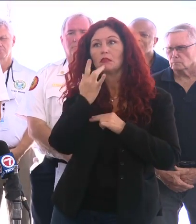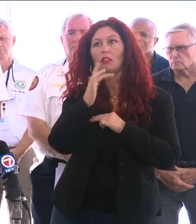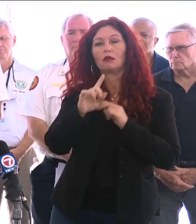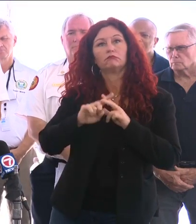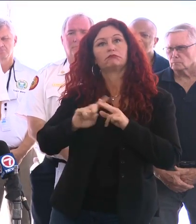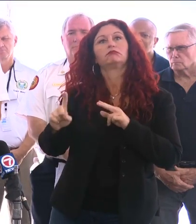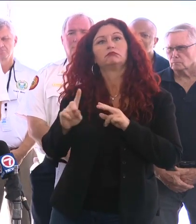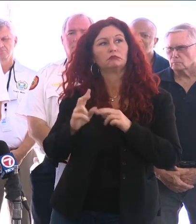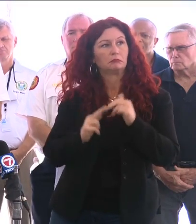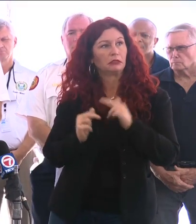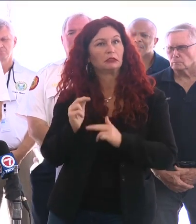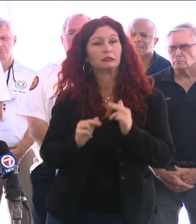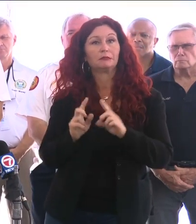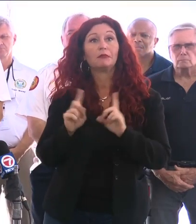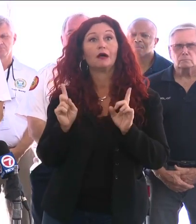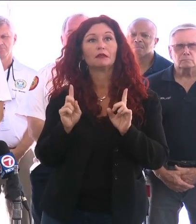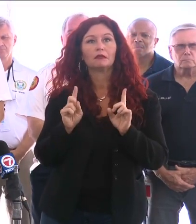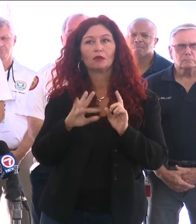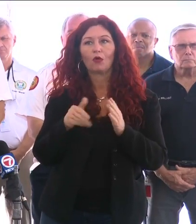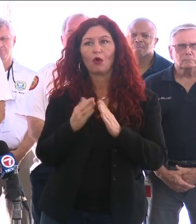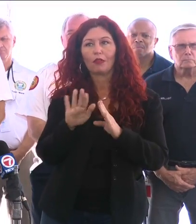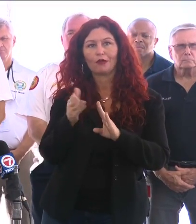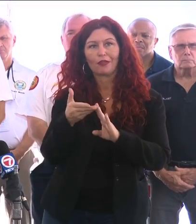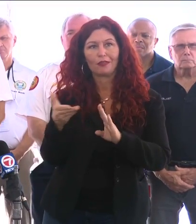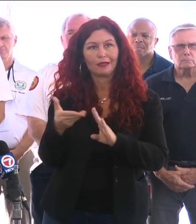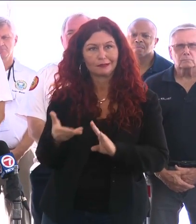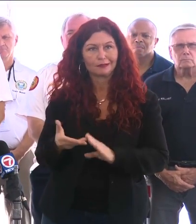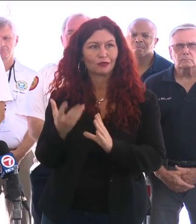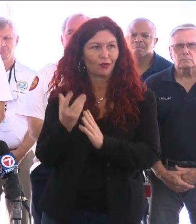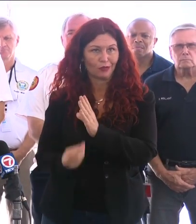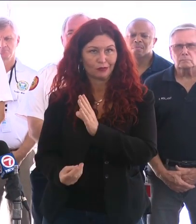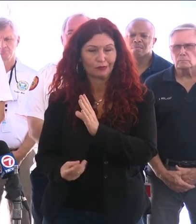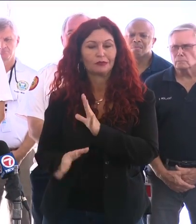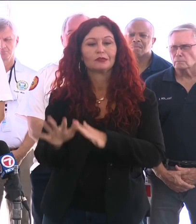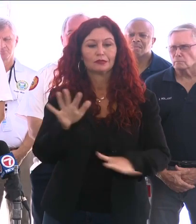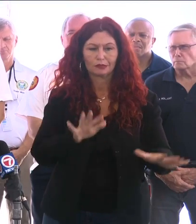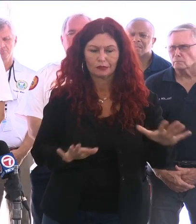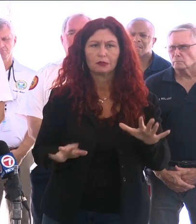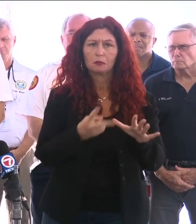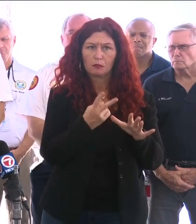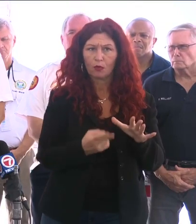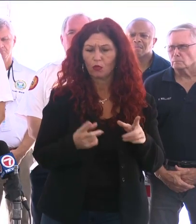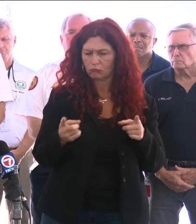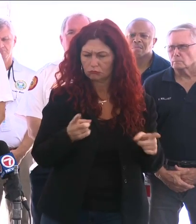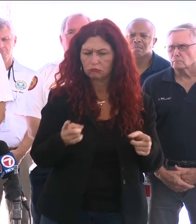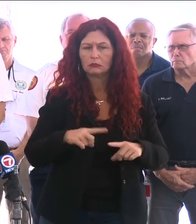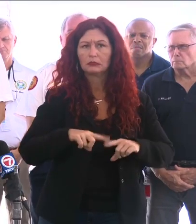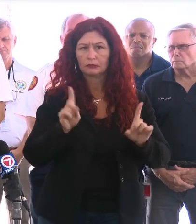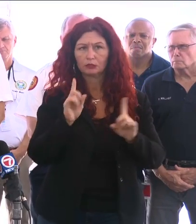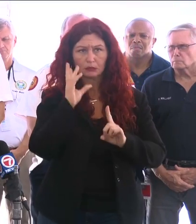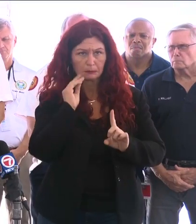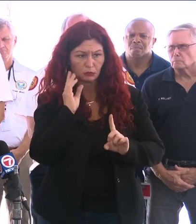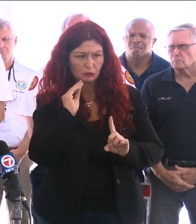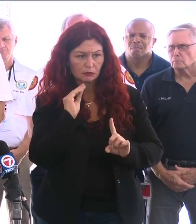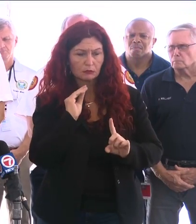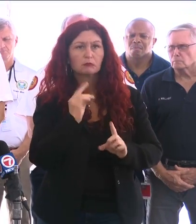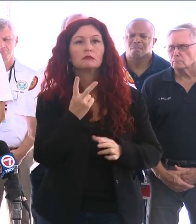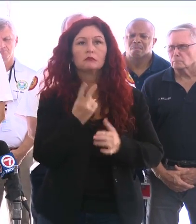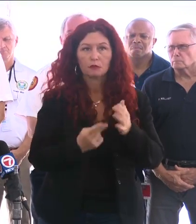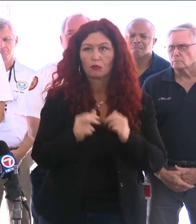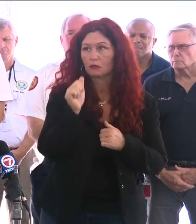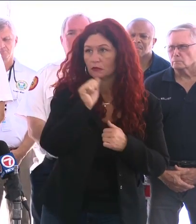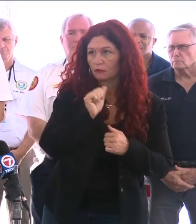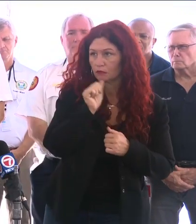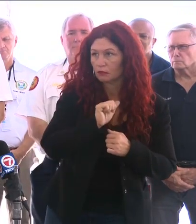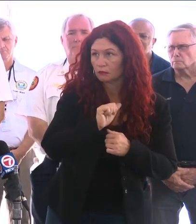includes grief, psychological counseling, spiritual counseling, financial assistance, lodging, and any other